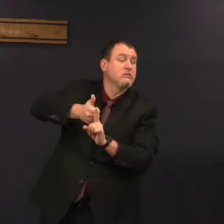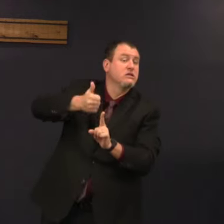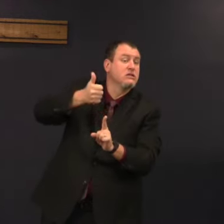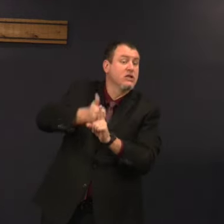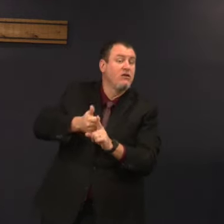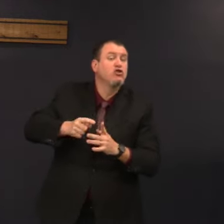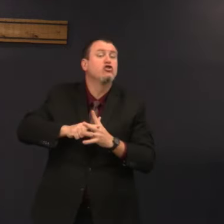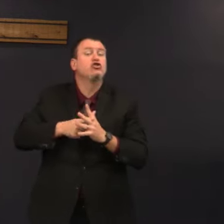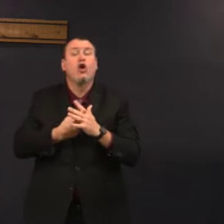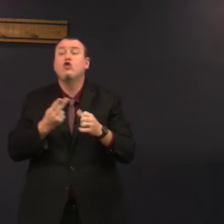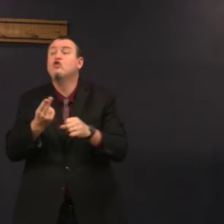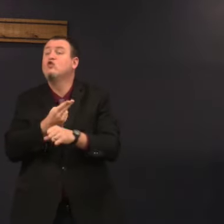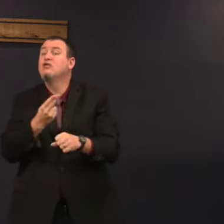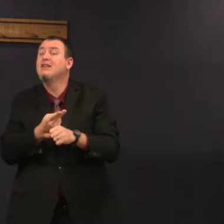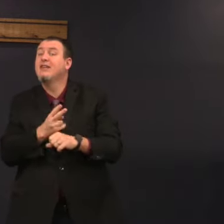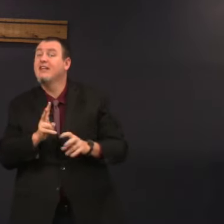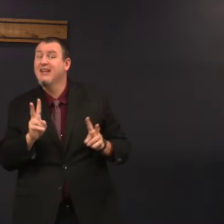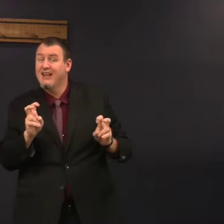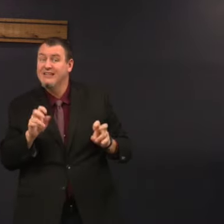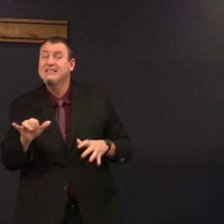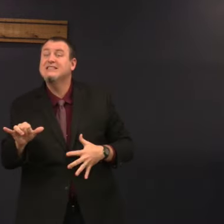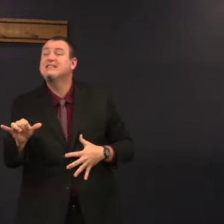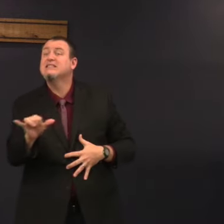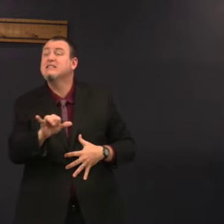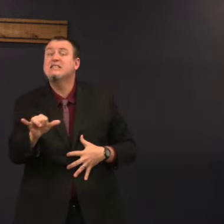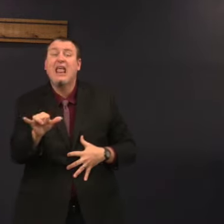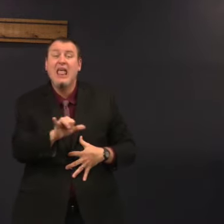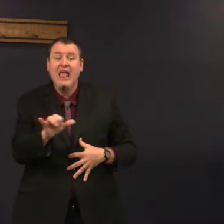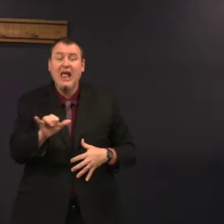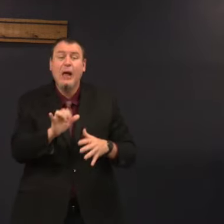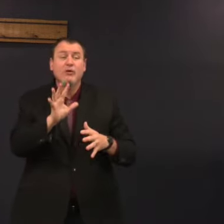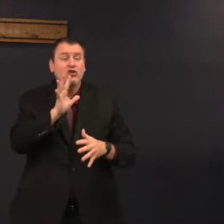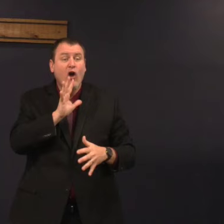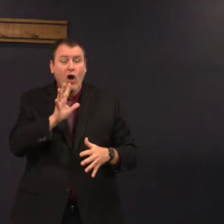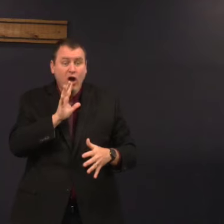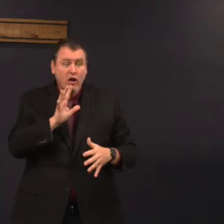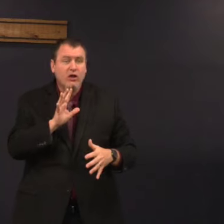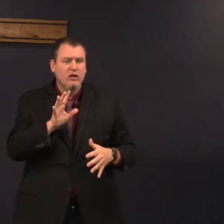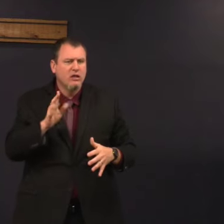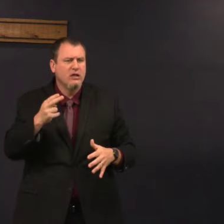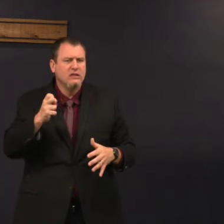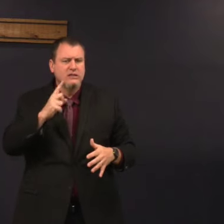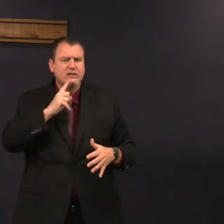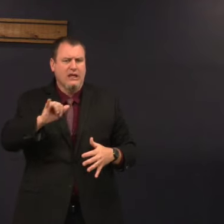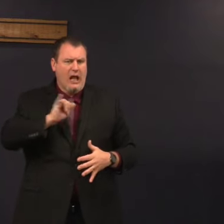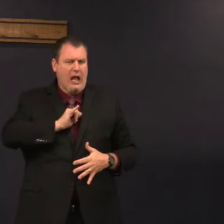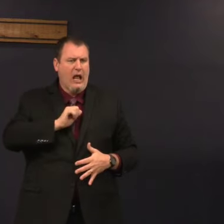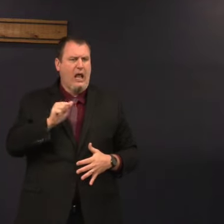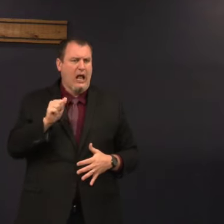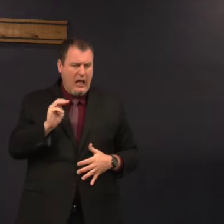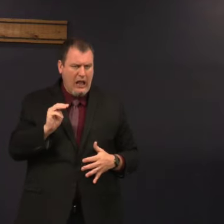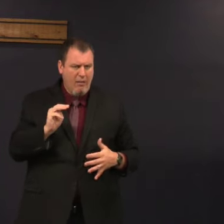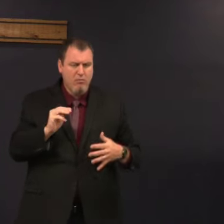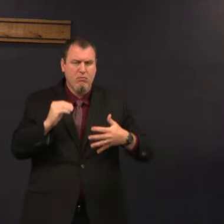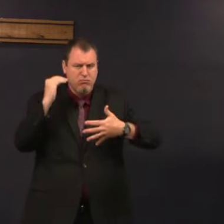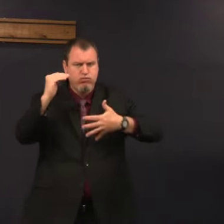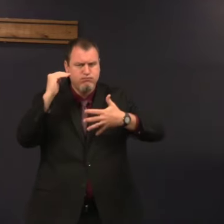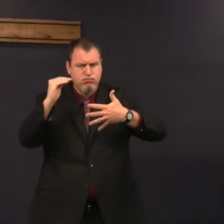Jesus himself started using the same sort of language